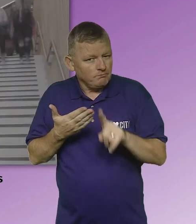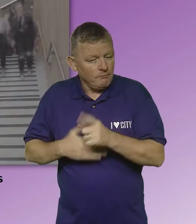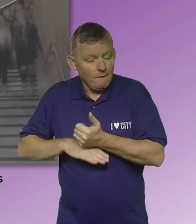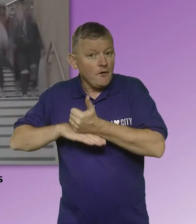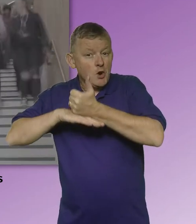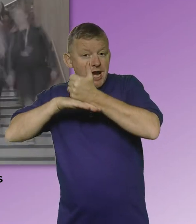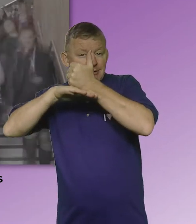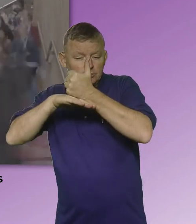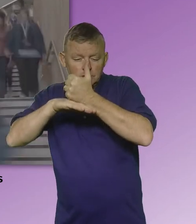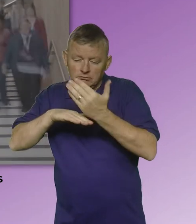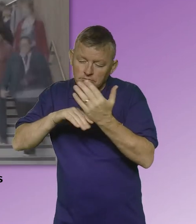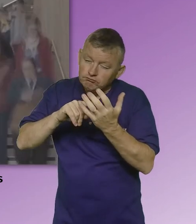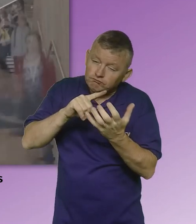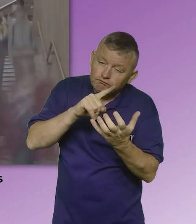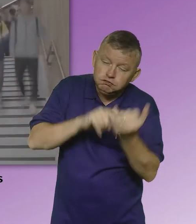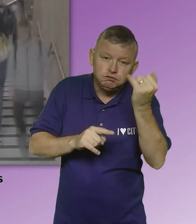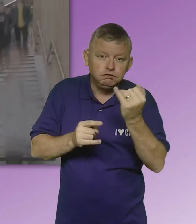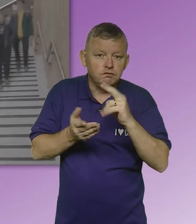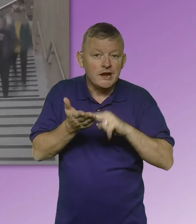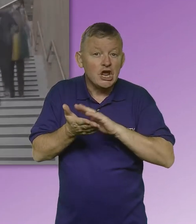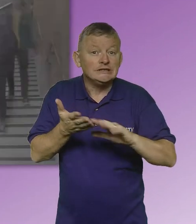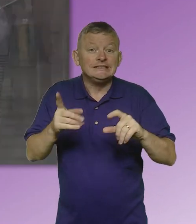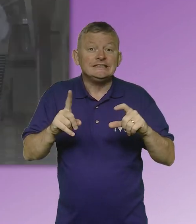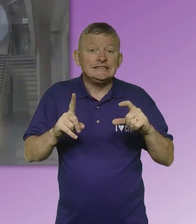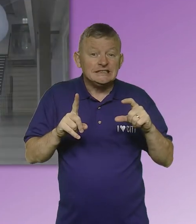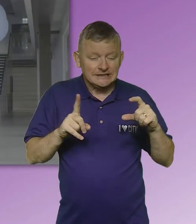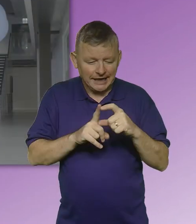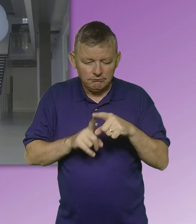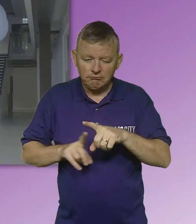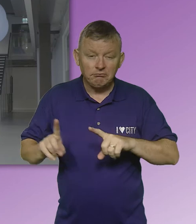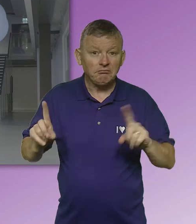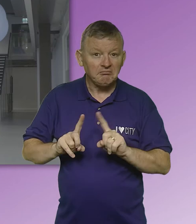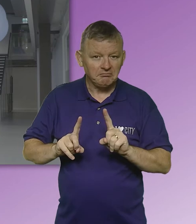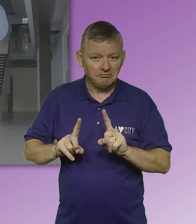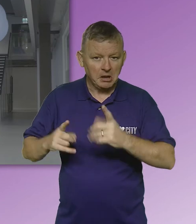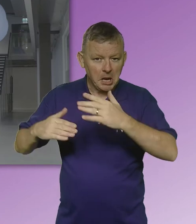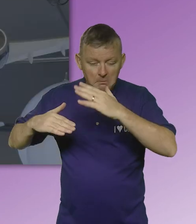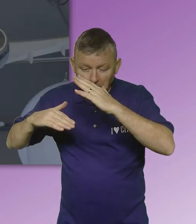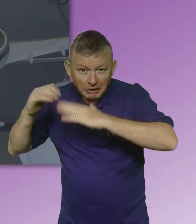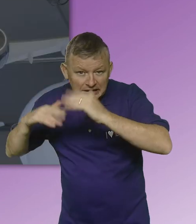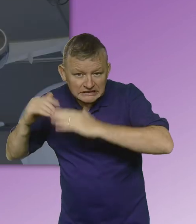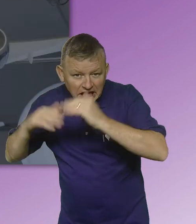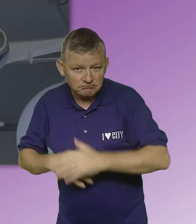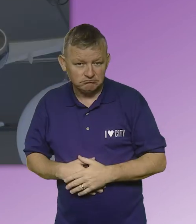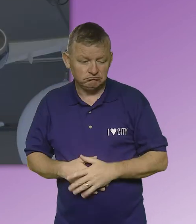through to higher national diplomas in building degree programs in association with our higher education partners